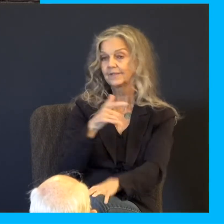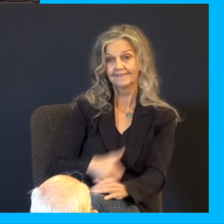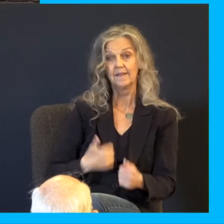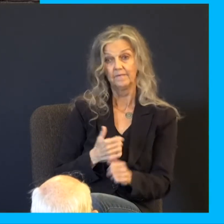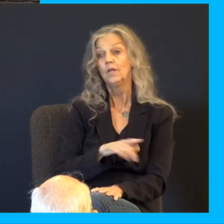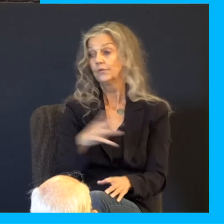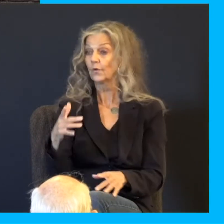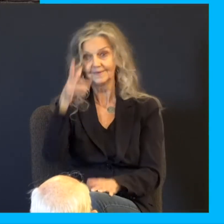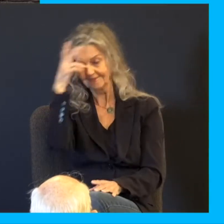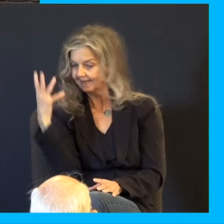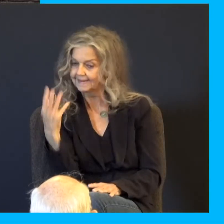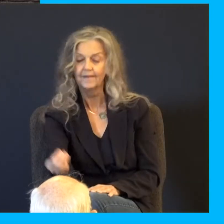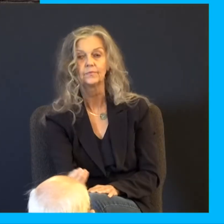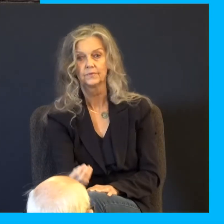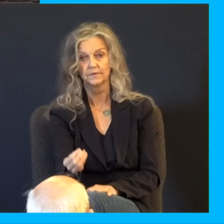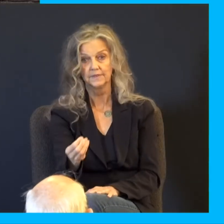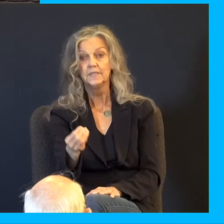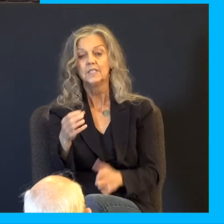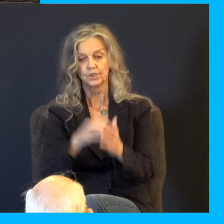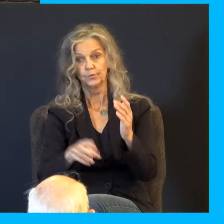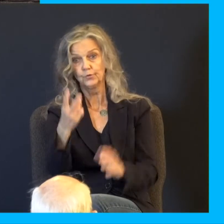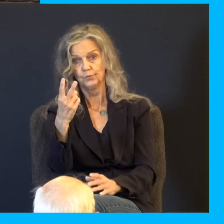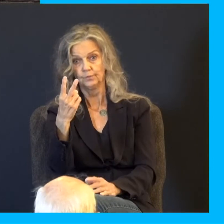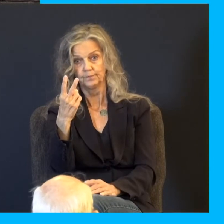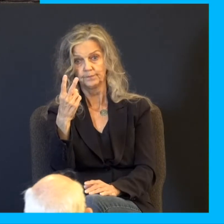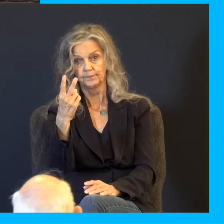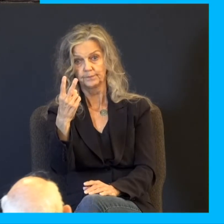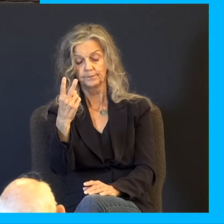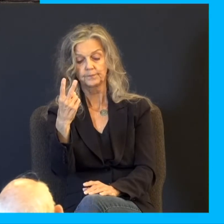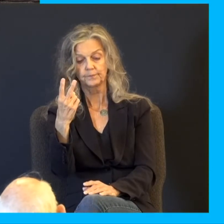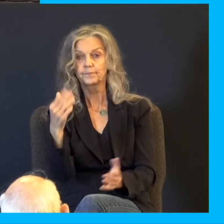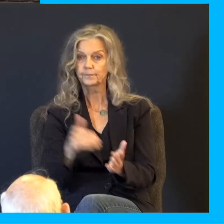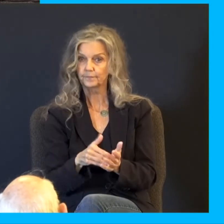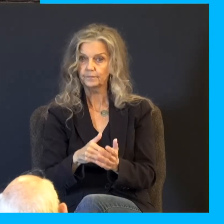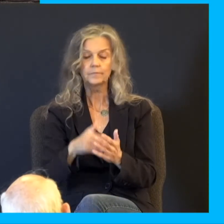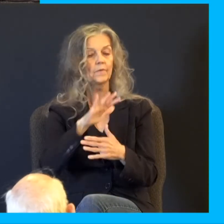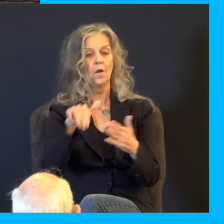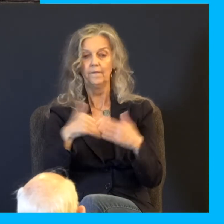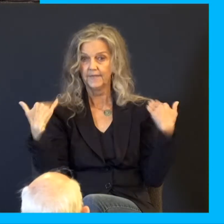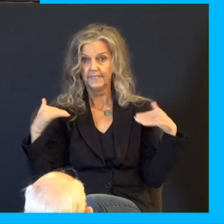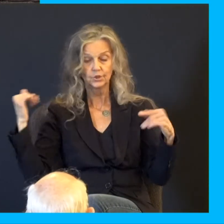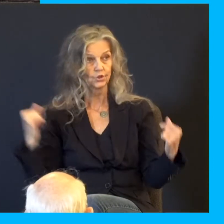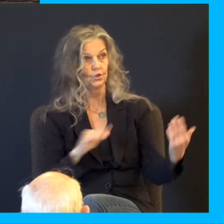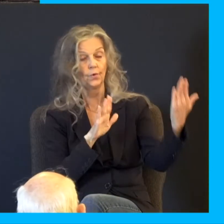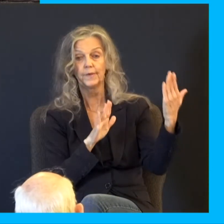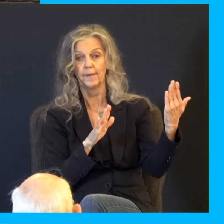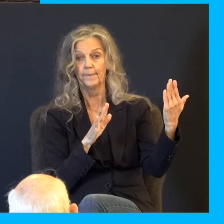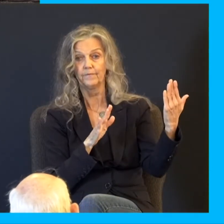Lord. And if you don't know what happened, you'll read it later. Chapter two. And again, there was a day when the sons of God, Bene Elohim, came to present themselves also